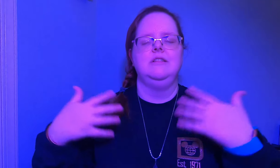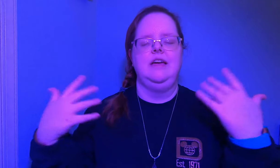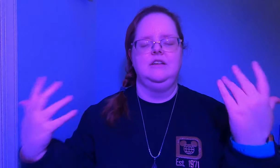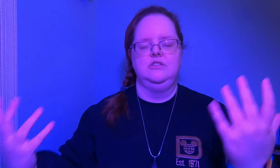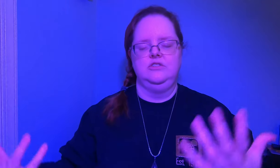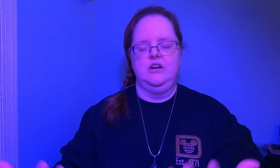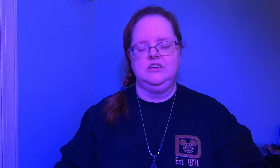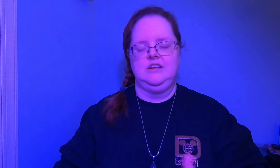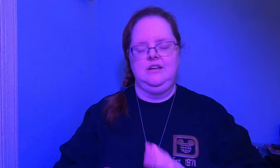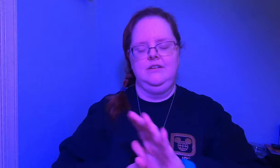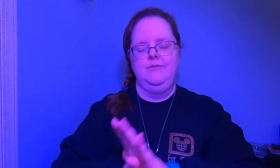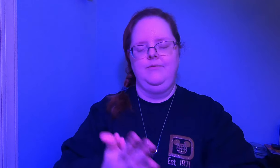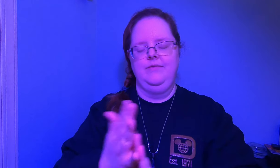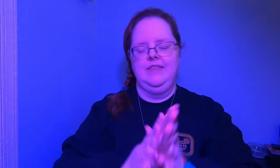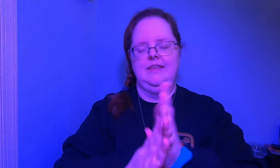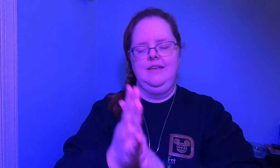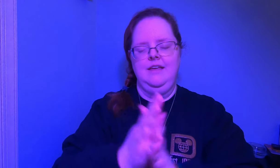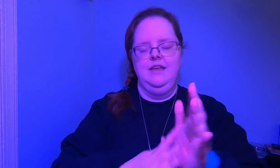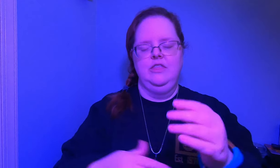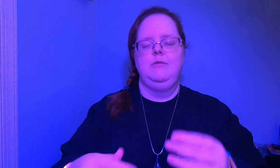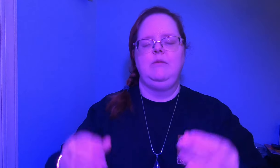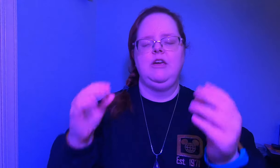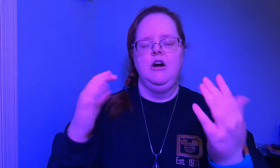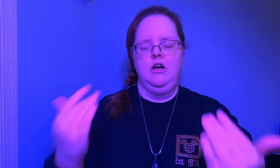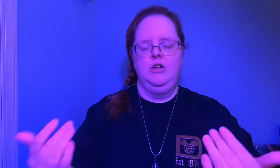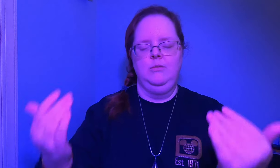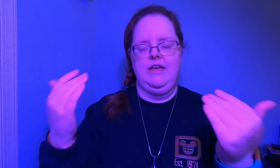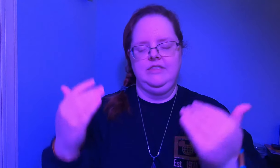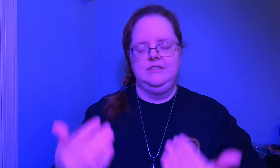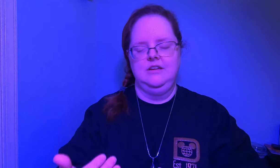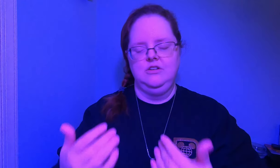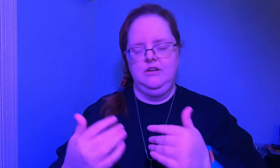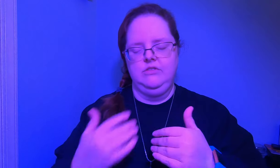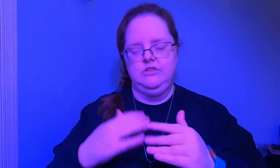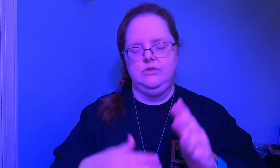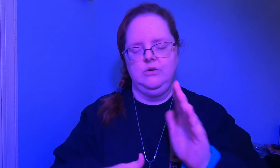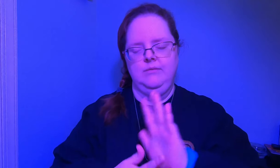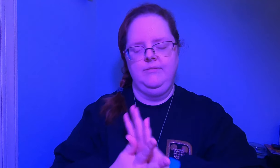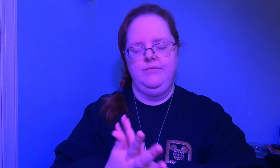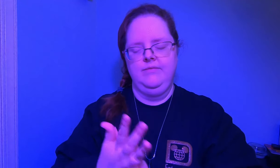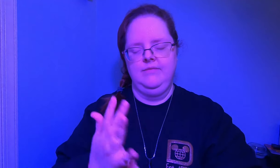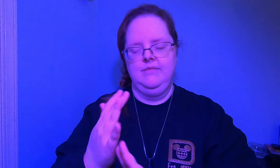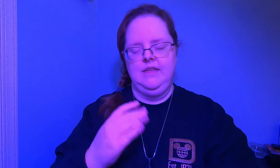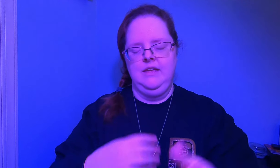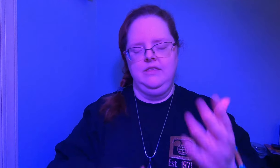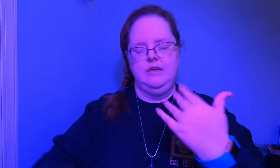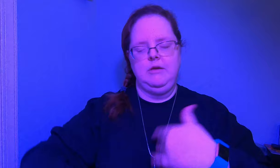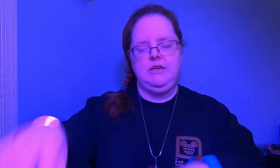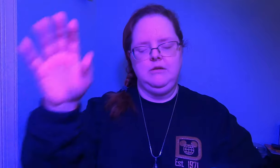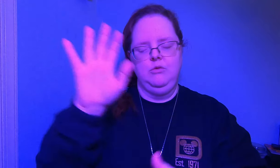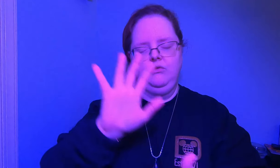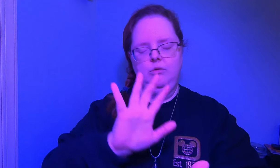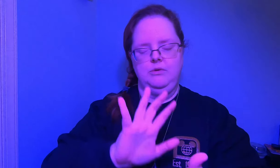-like destruction they may be calm at the center of the storm they may be immovable